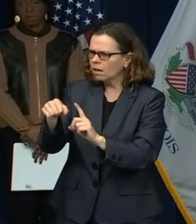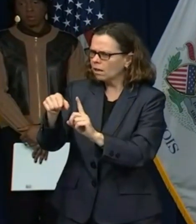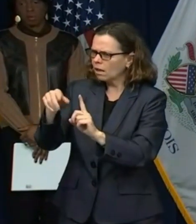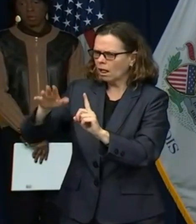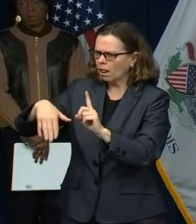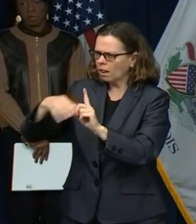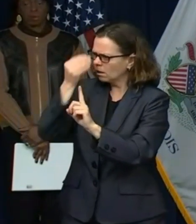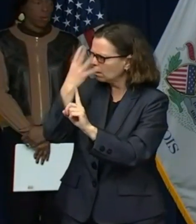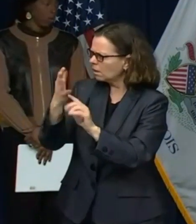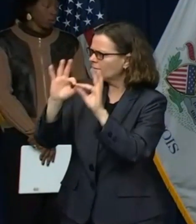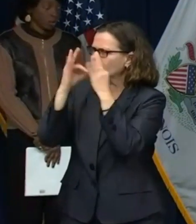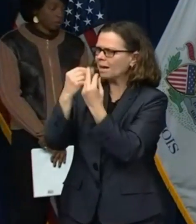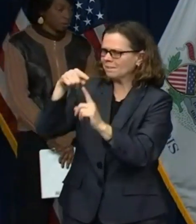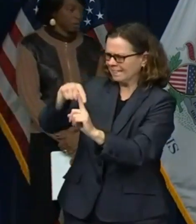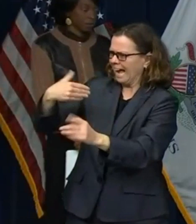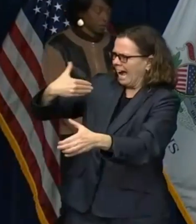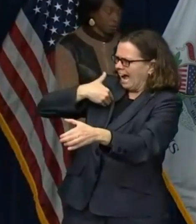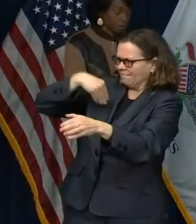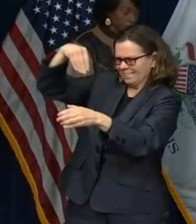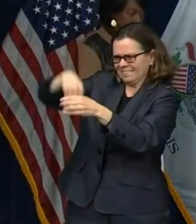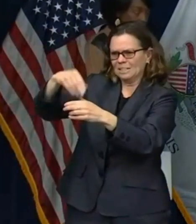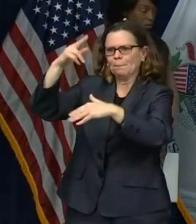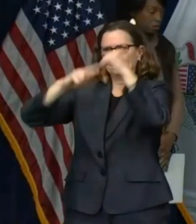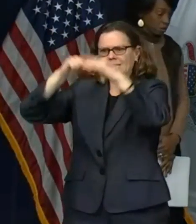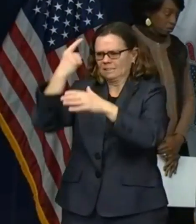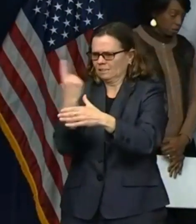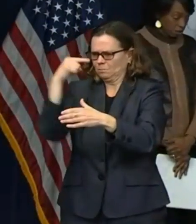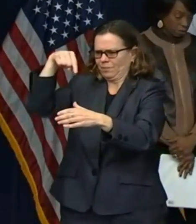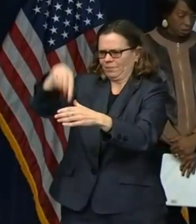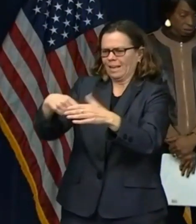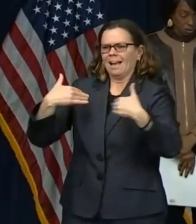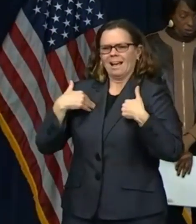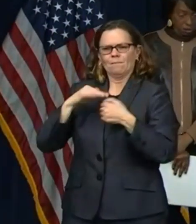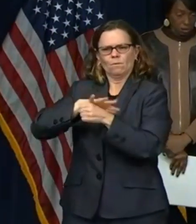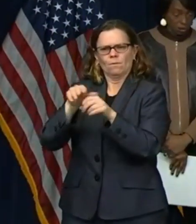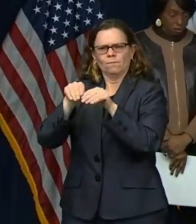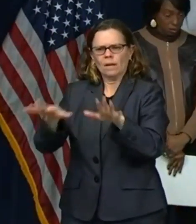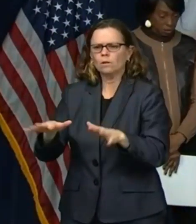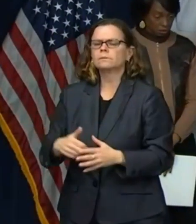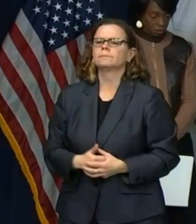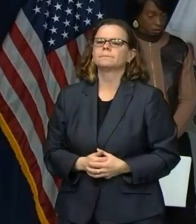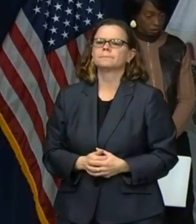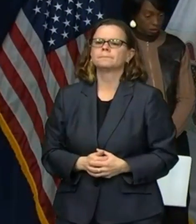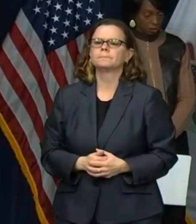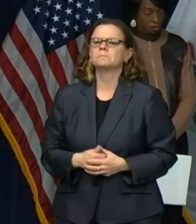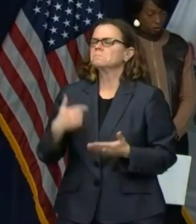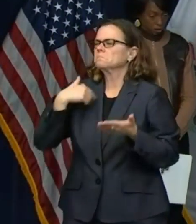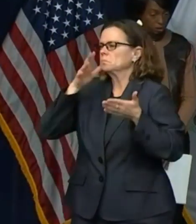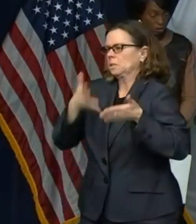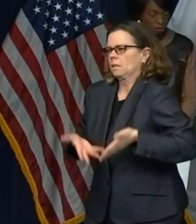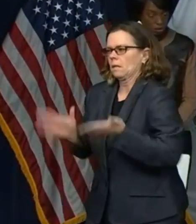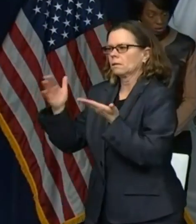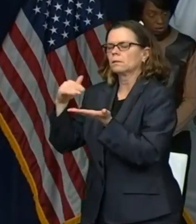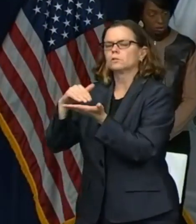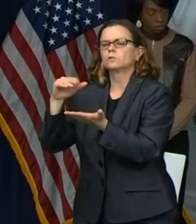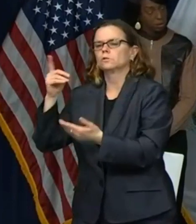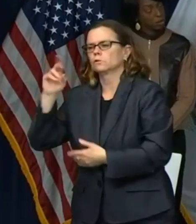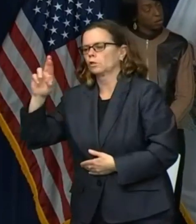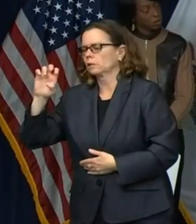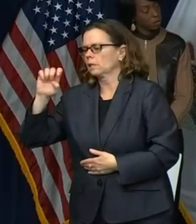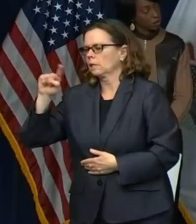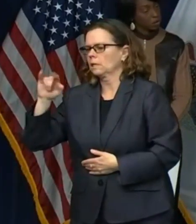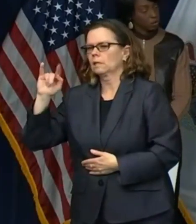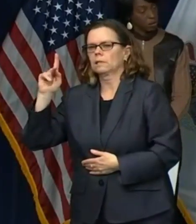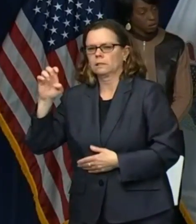But I'm going to turn it over to Dr. Zike just to talk about the relationship between the county public health departments and the